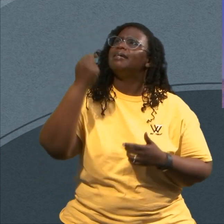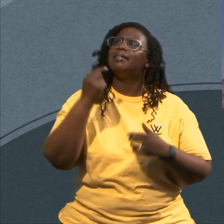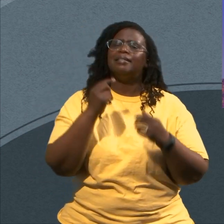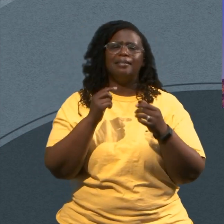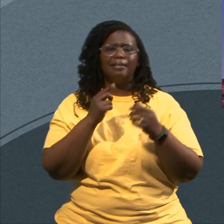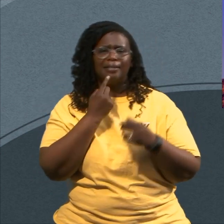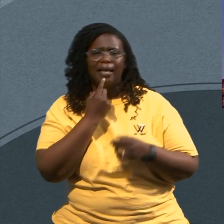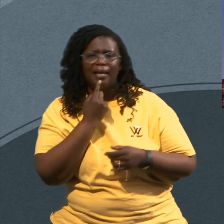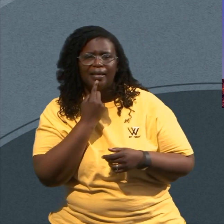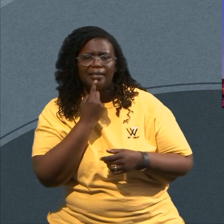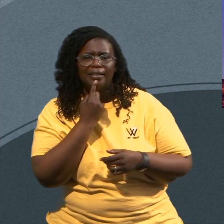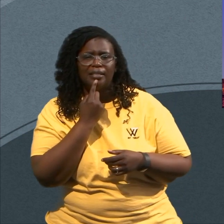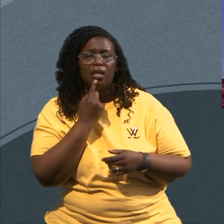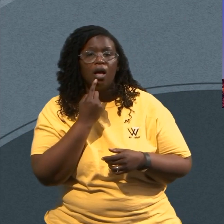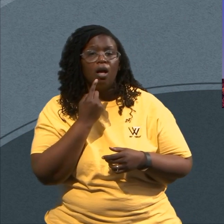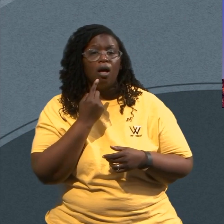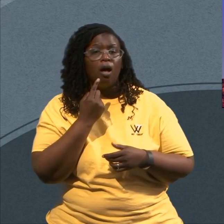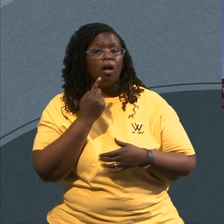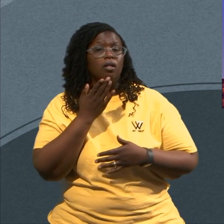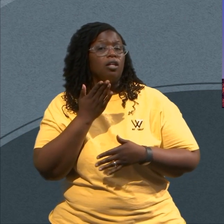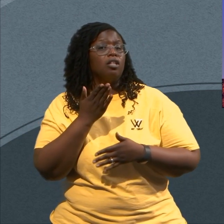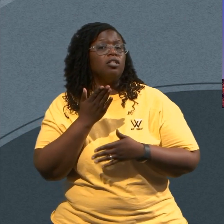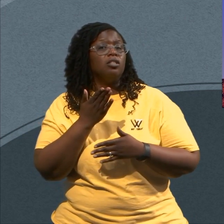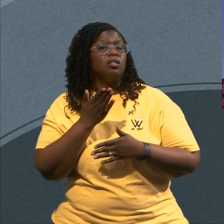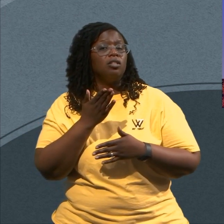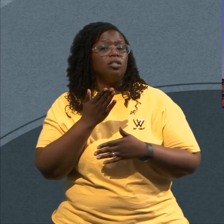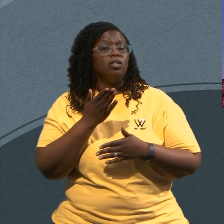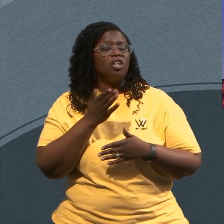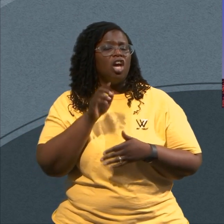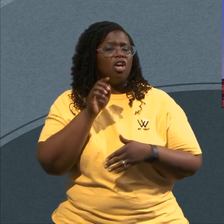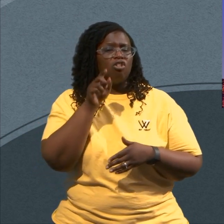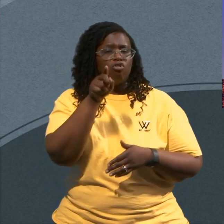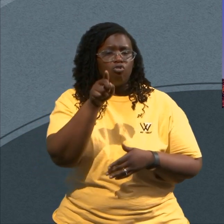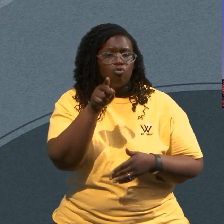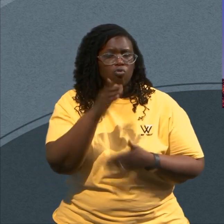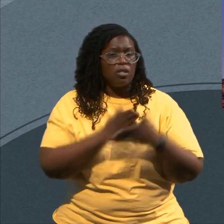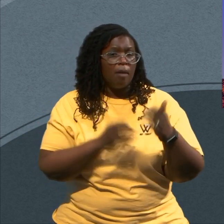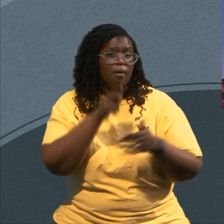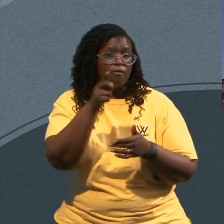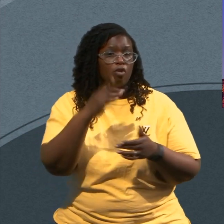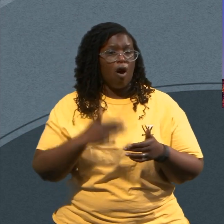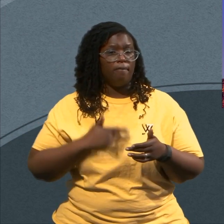Some Of Y'all Think The Only Way You Can Know Me Is By Studying About Me